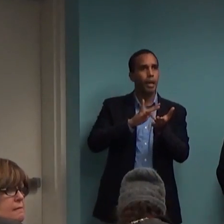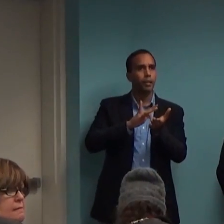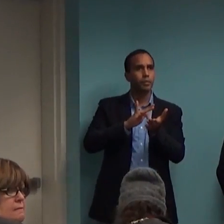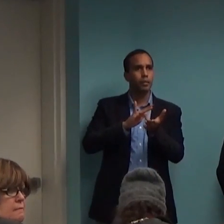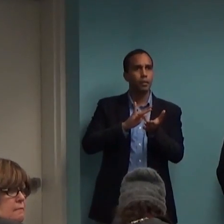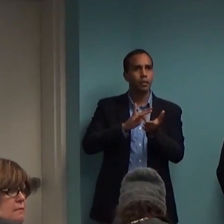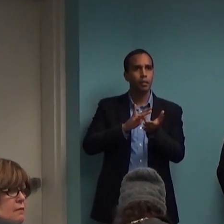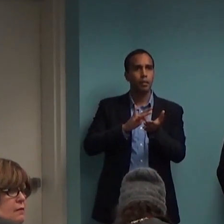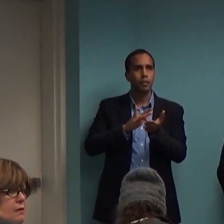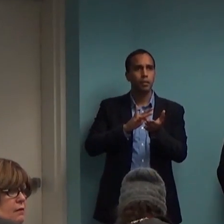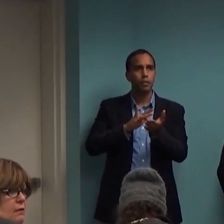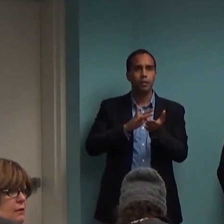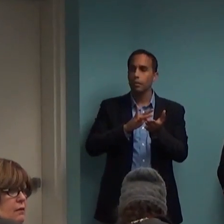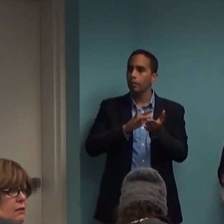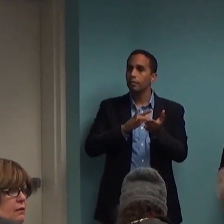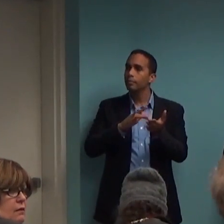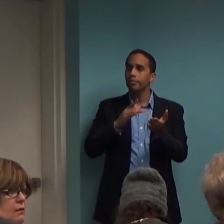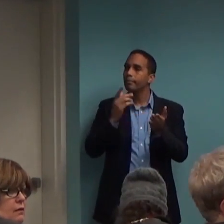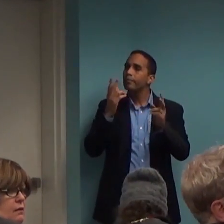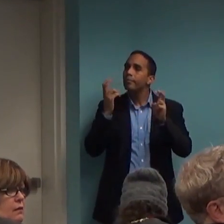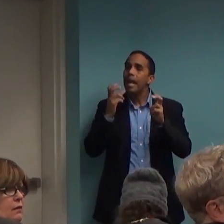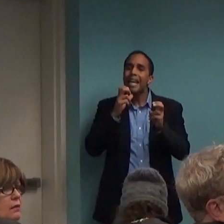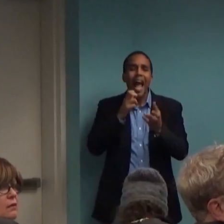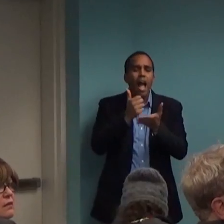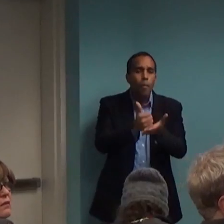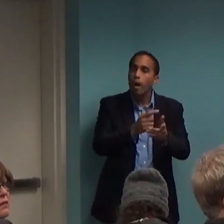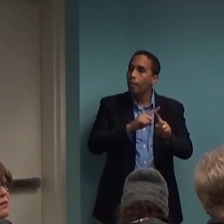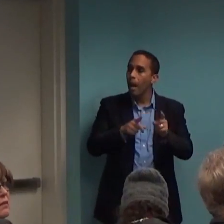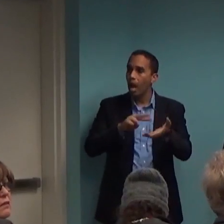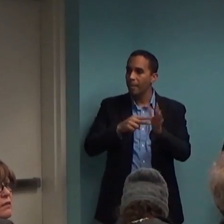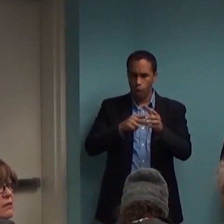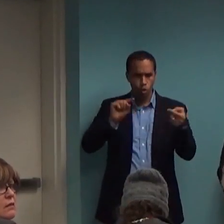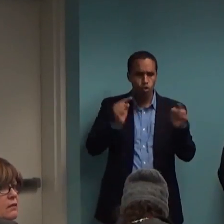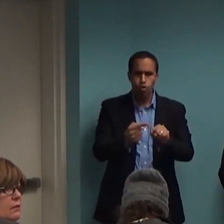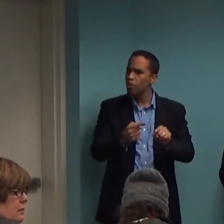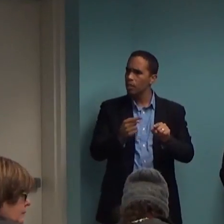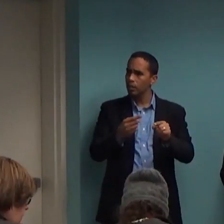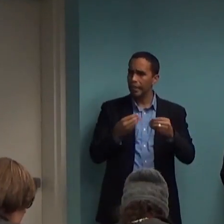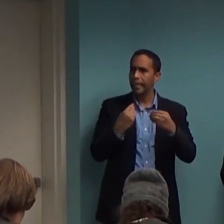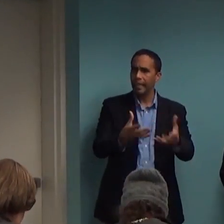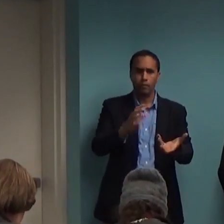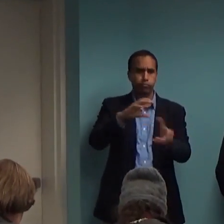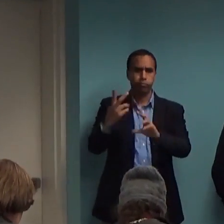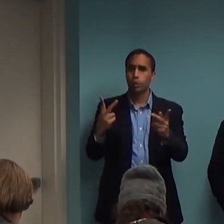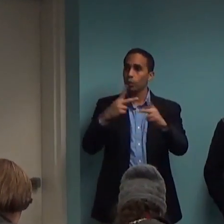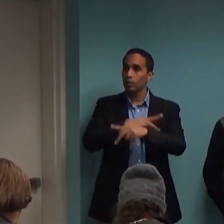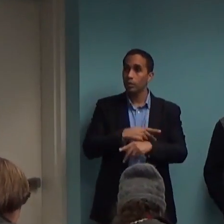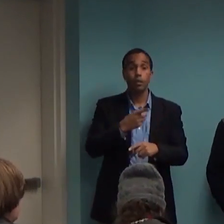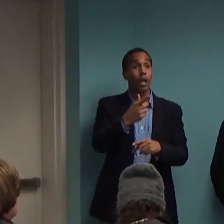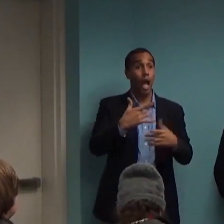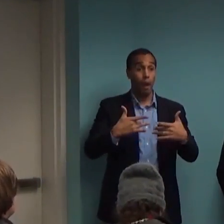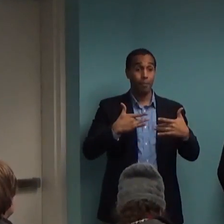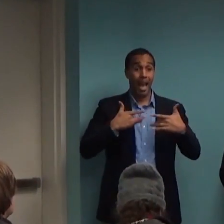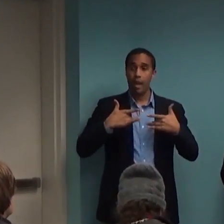helpful, but actually is actually detrimental to the treatment or outcomes? Panic. I think it's not helpful.